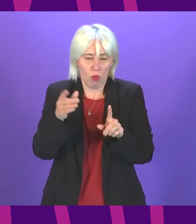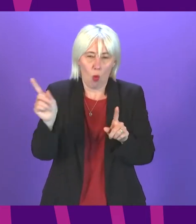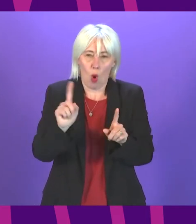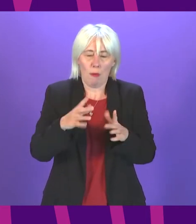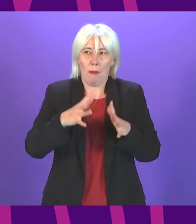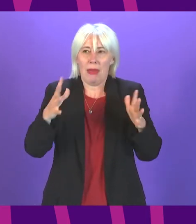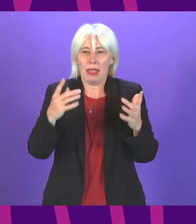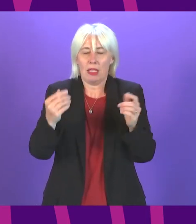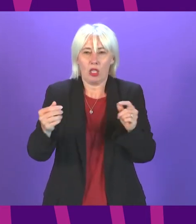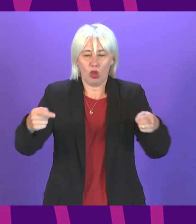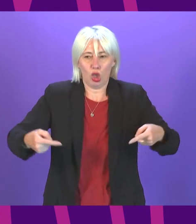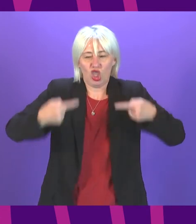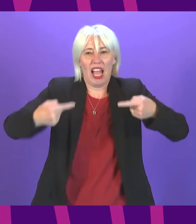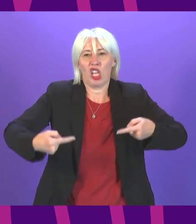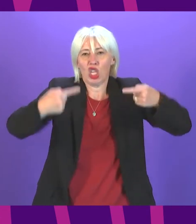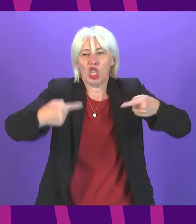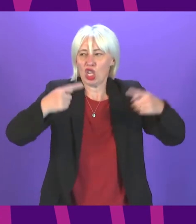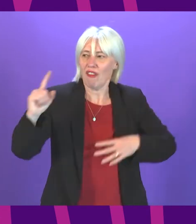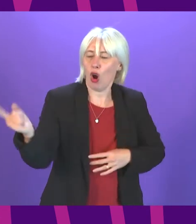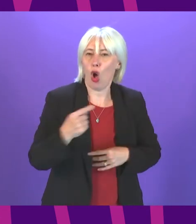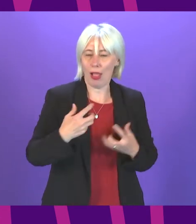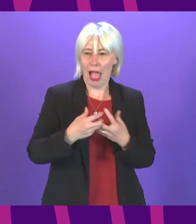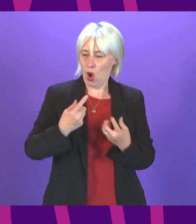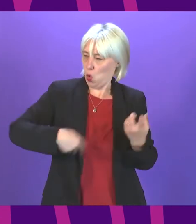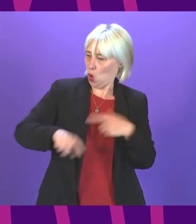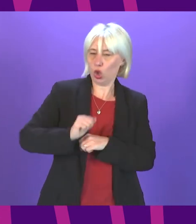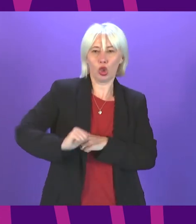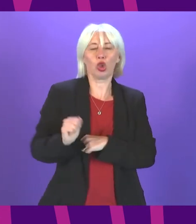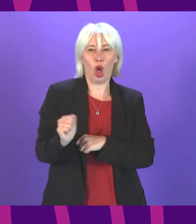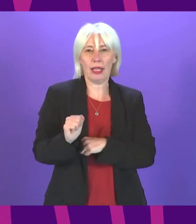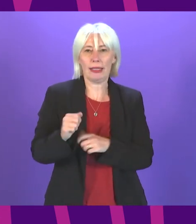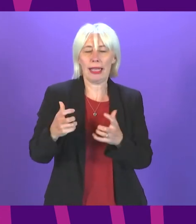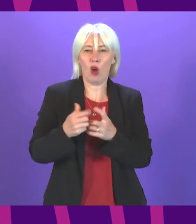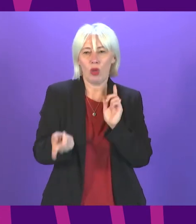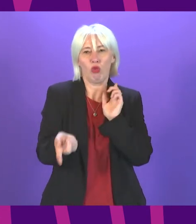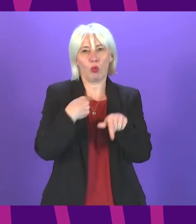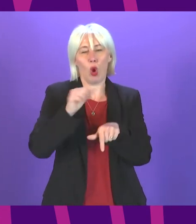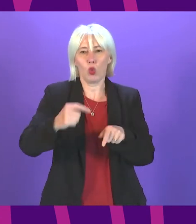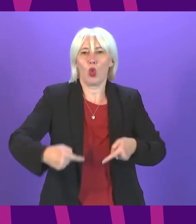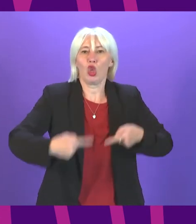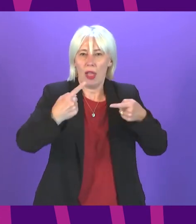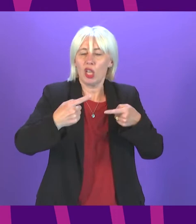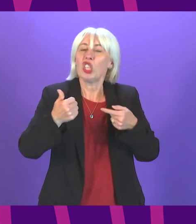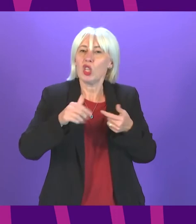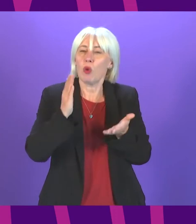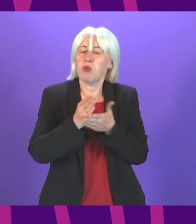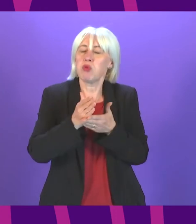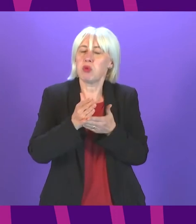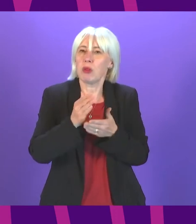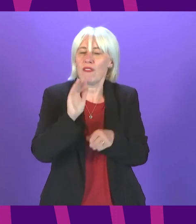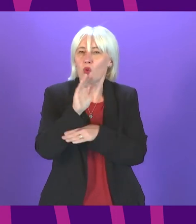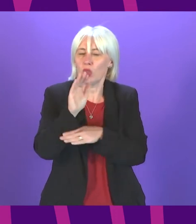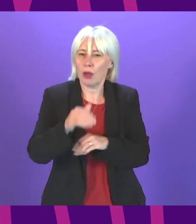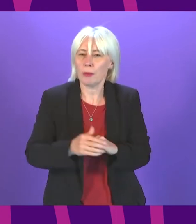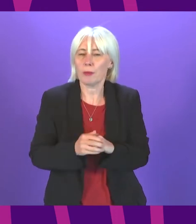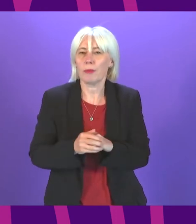how we address these challenges as a nation will define us for years to come as Douglas Ross